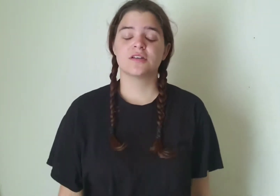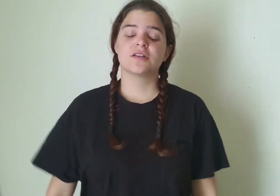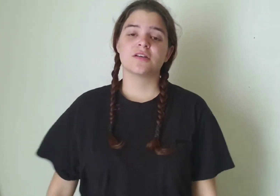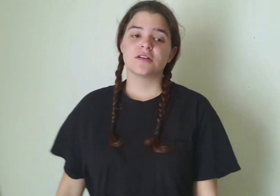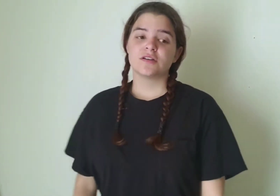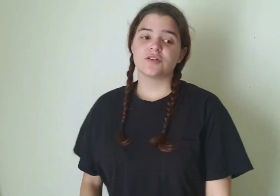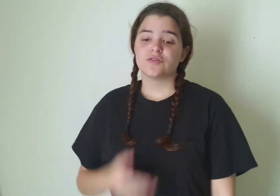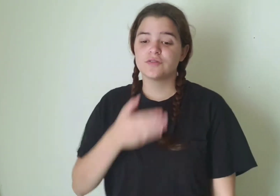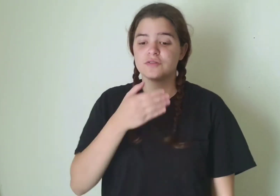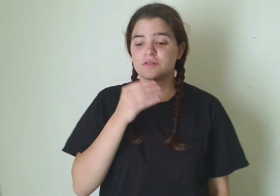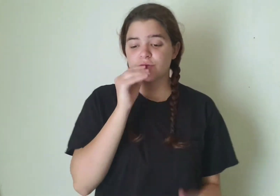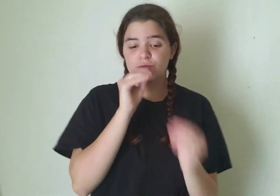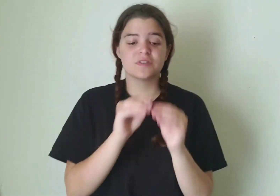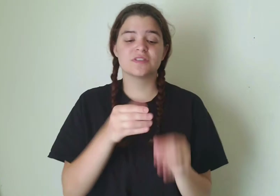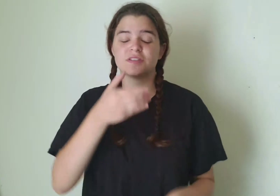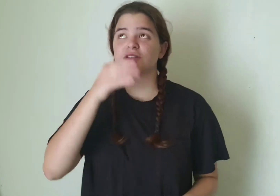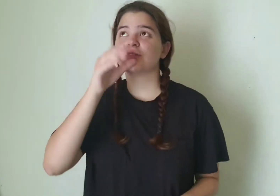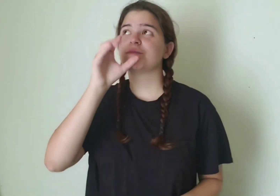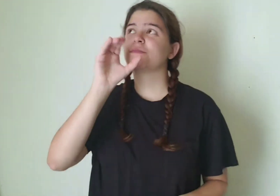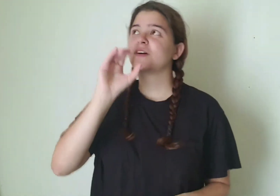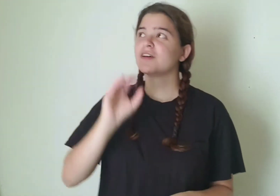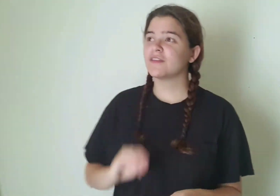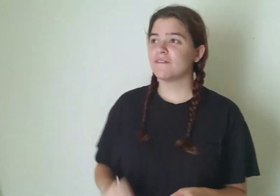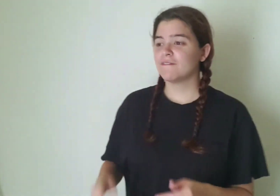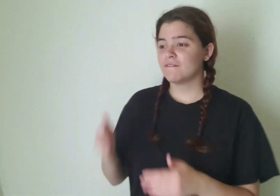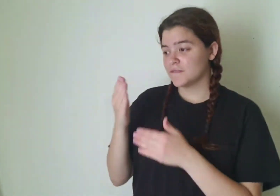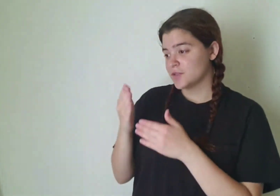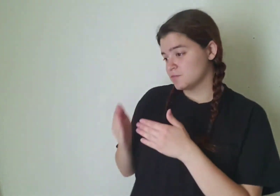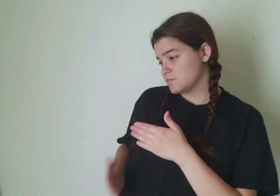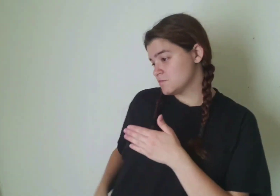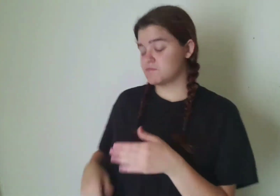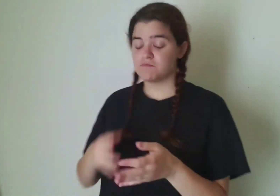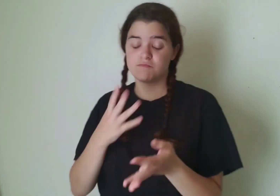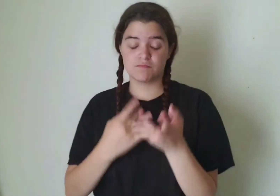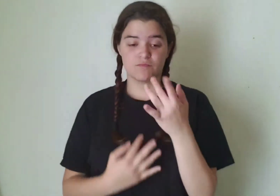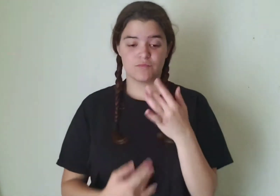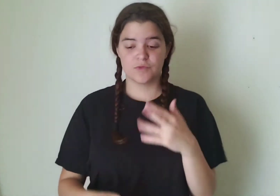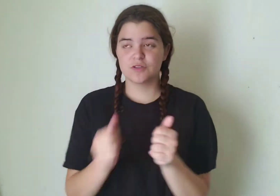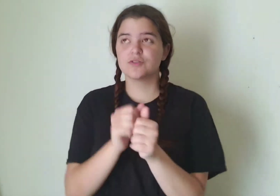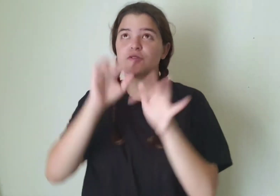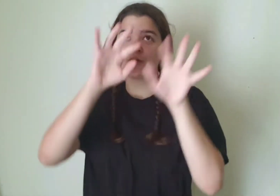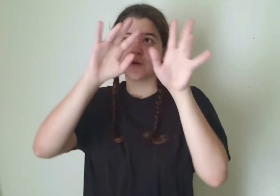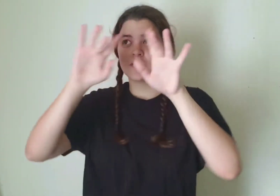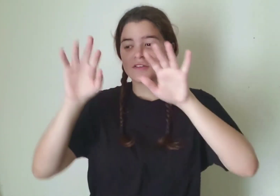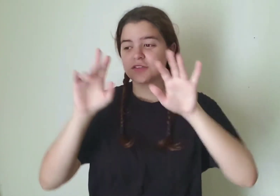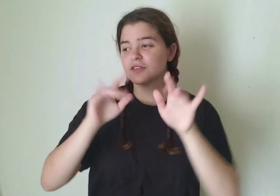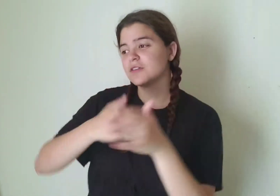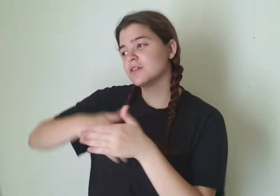Kissing whiskey By the fire With the snow outside